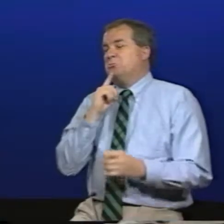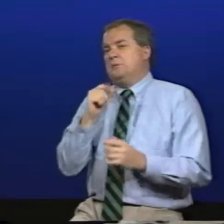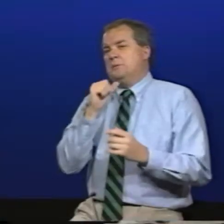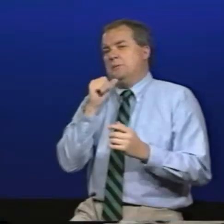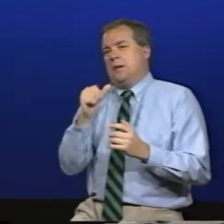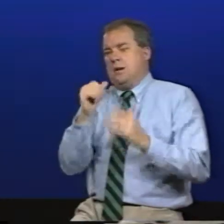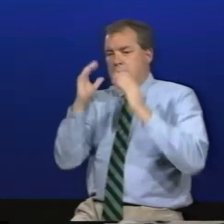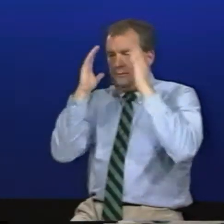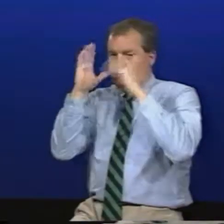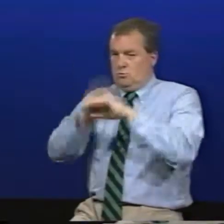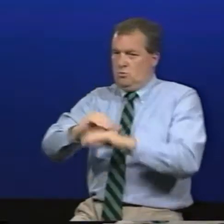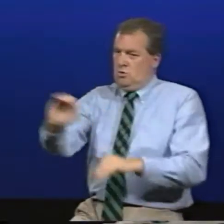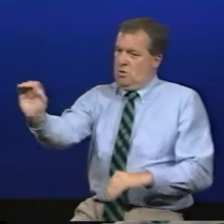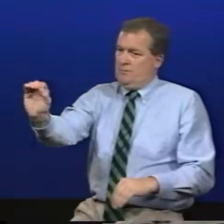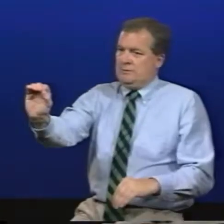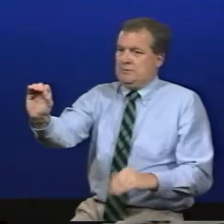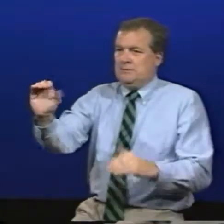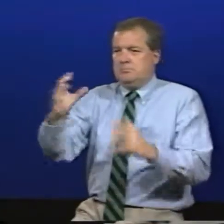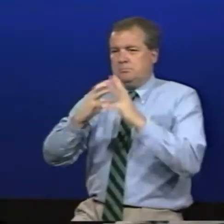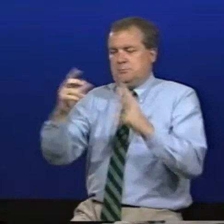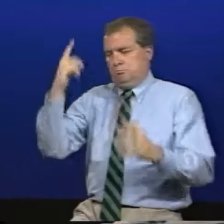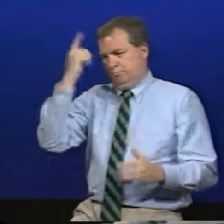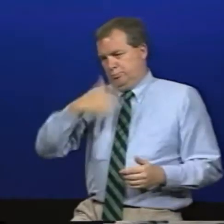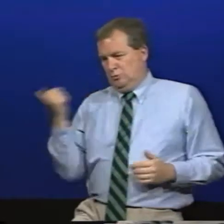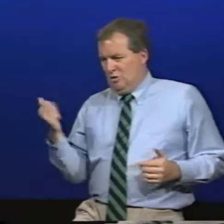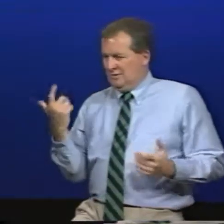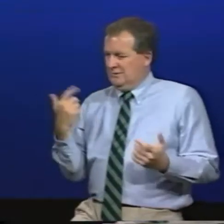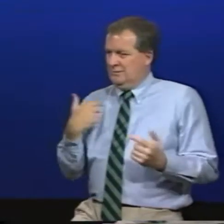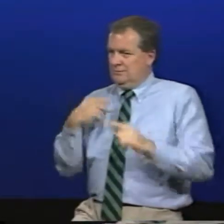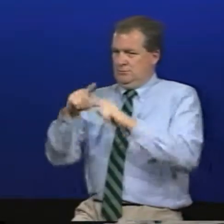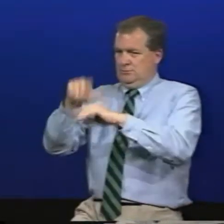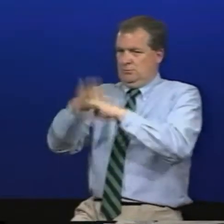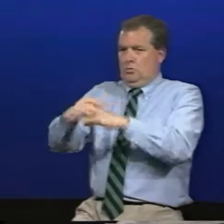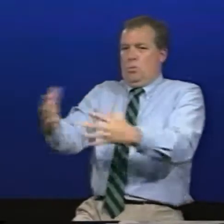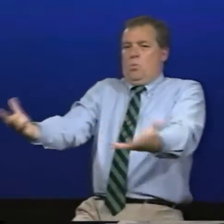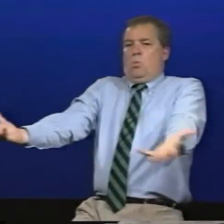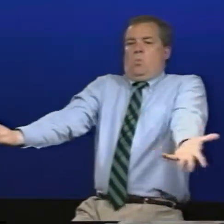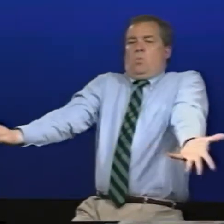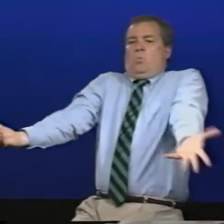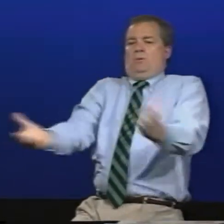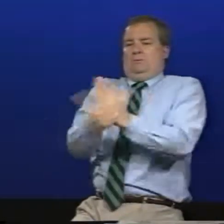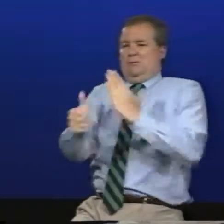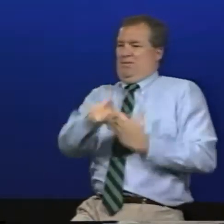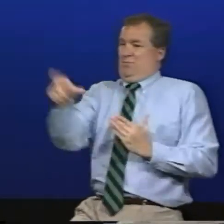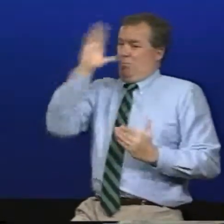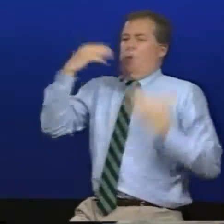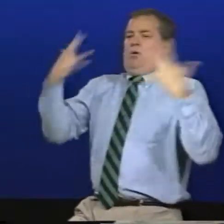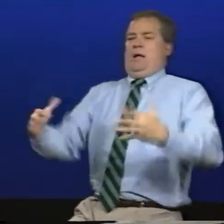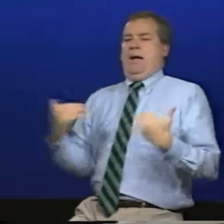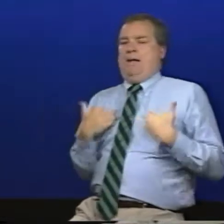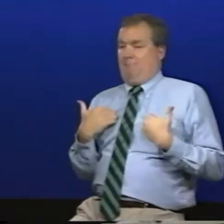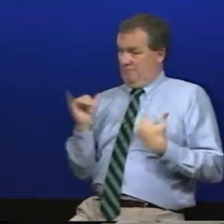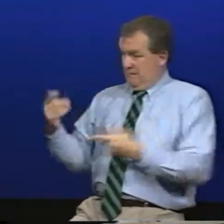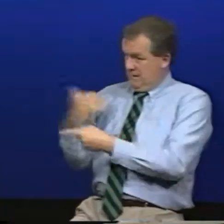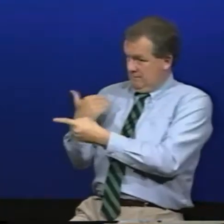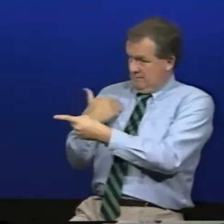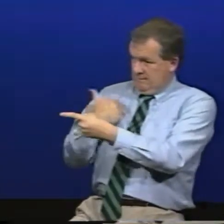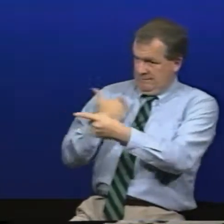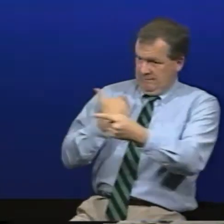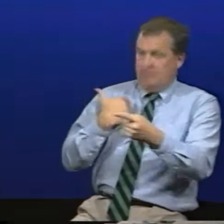I really don't spend a lot of time on offense because a great deal of setting up offense